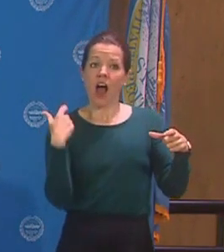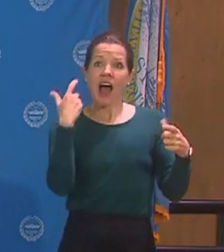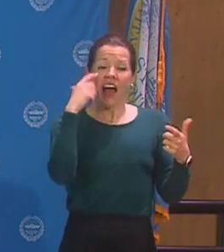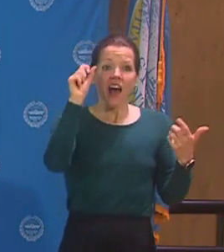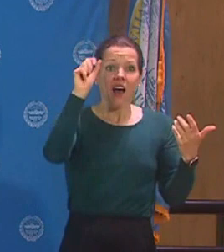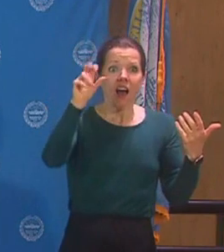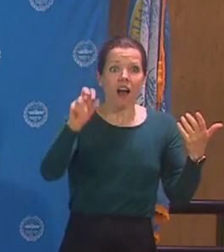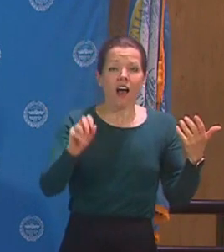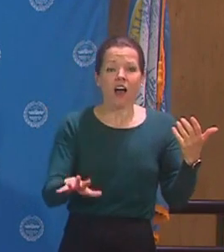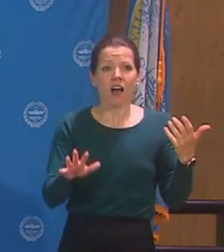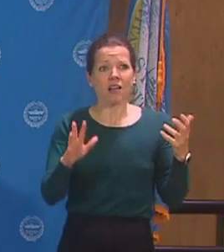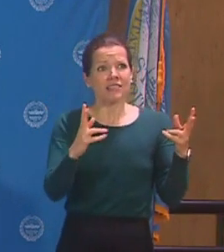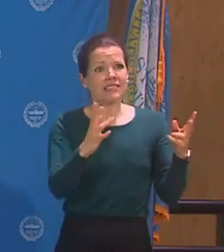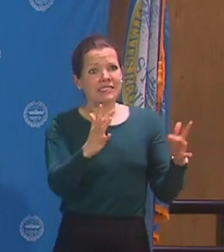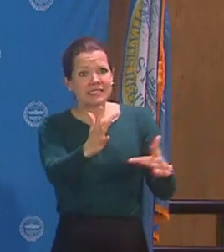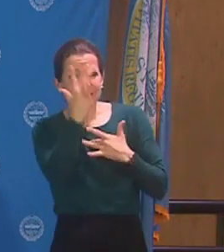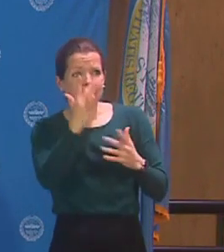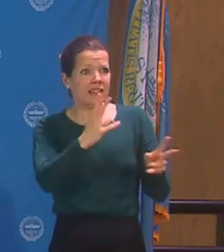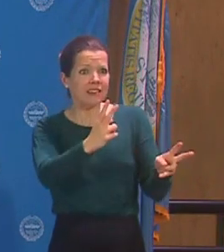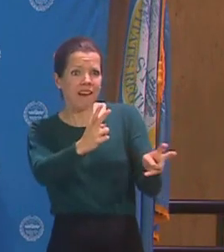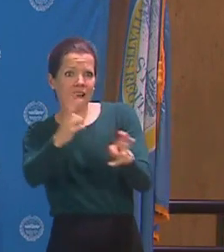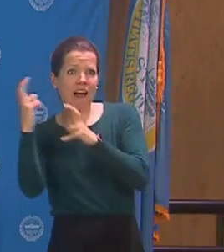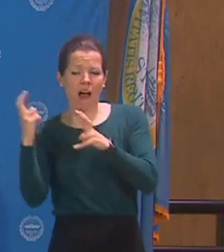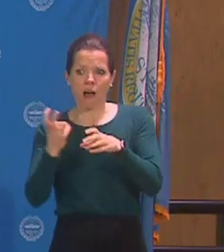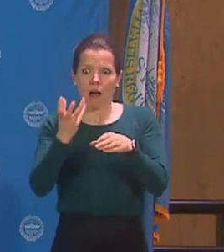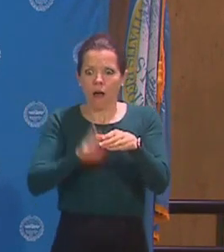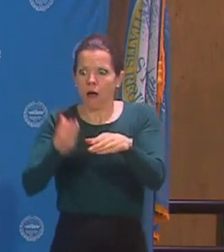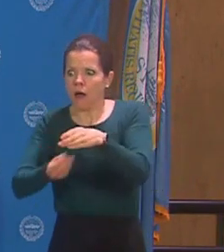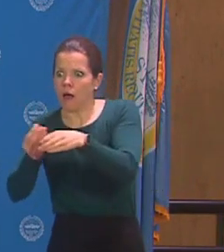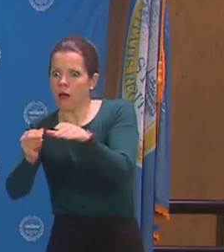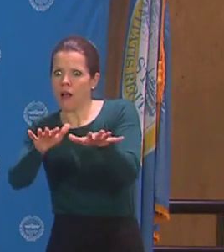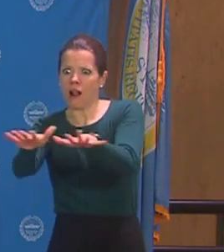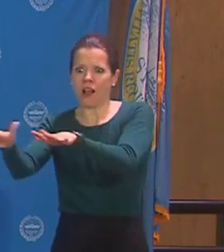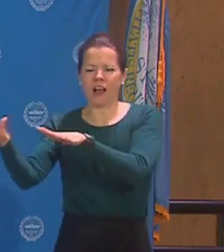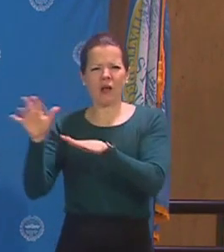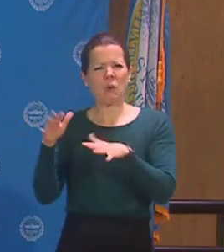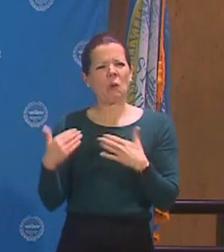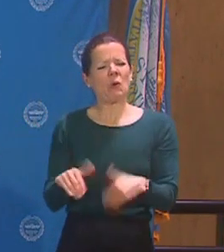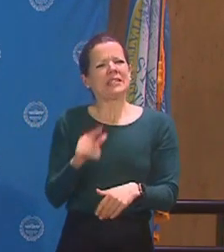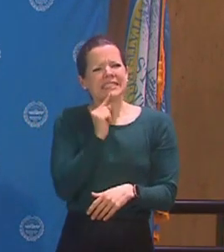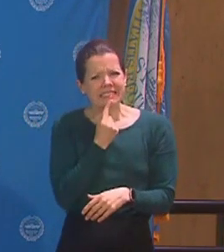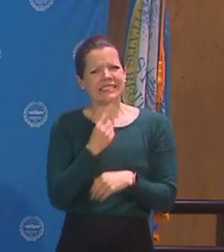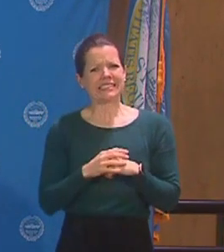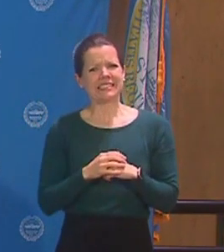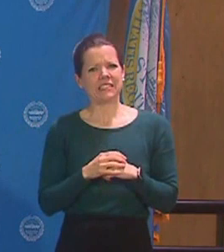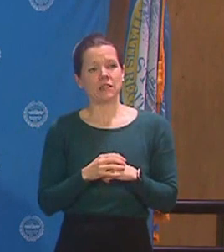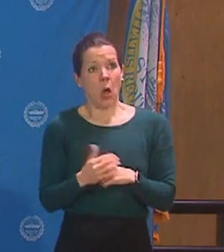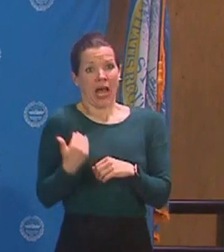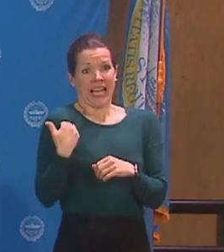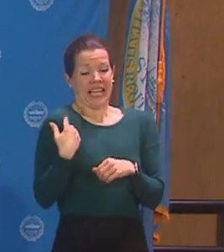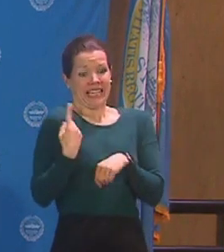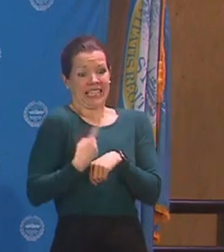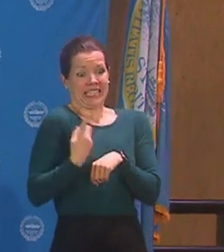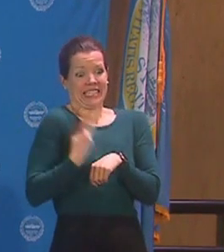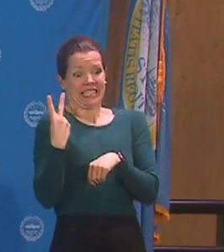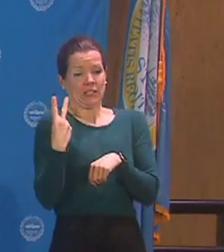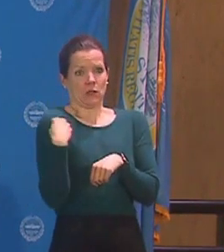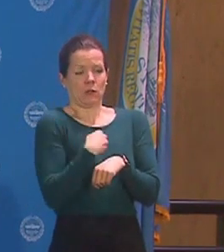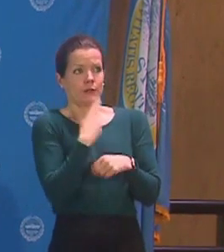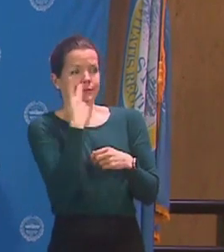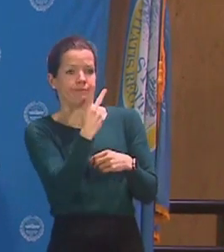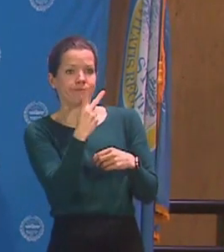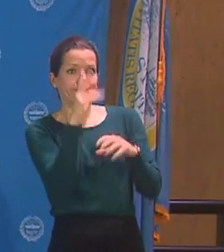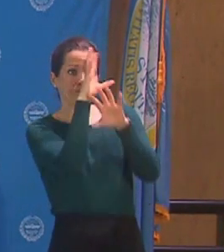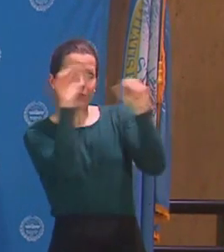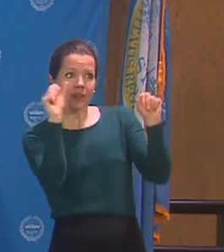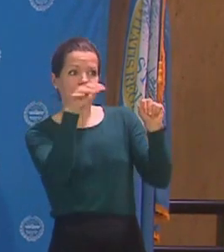I've seen and I've watched over the last couple of days certain federal leaders talk about reopening the economy after May 1st. That's not only